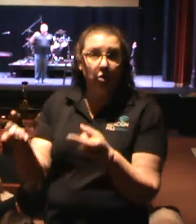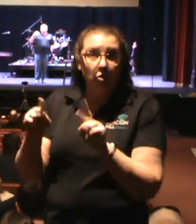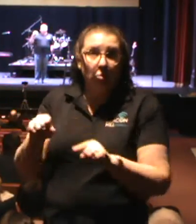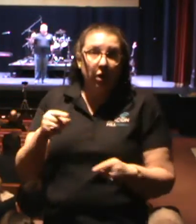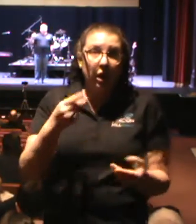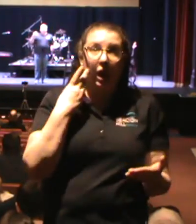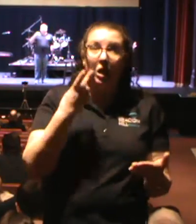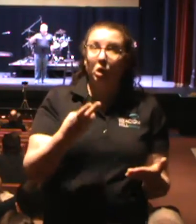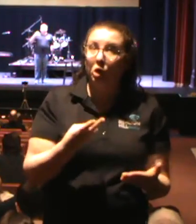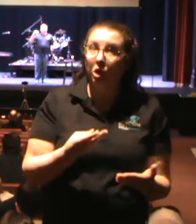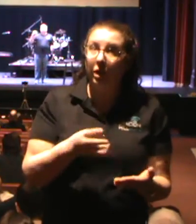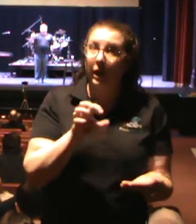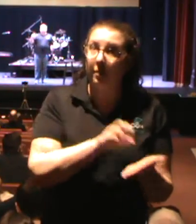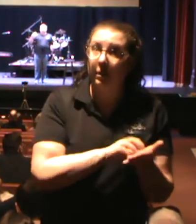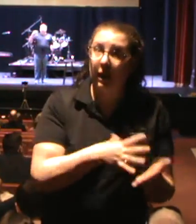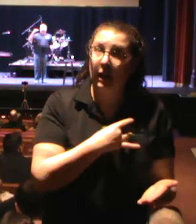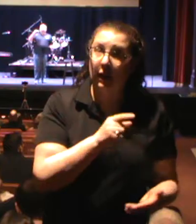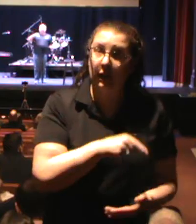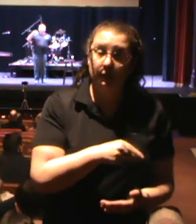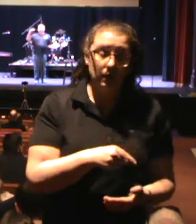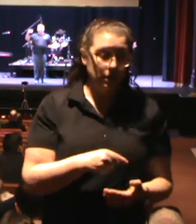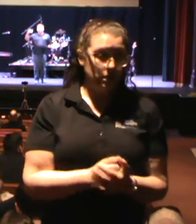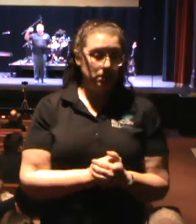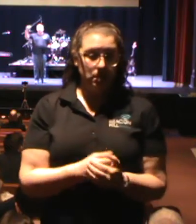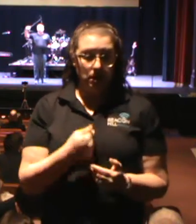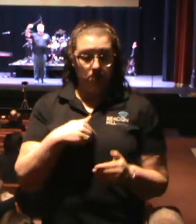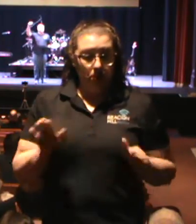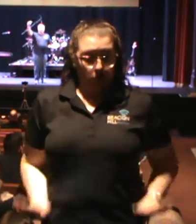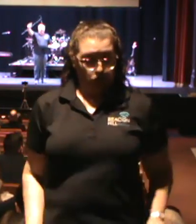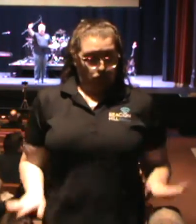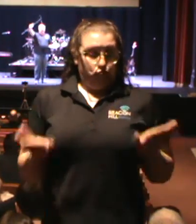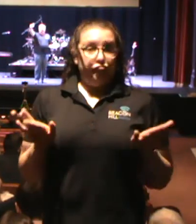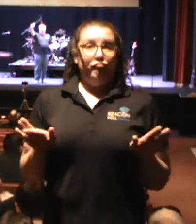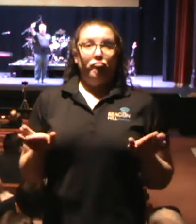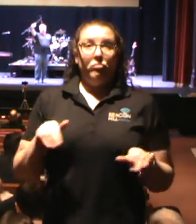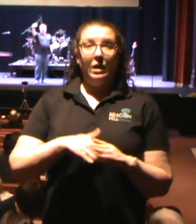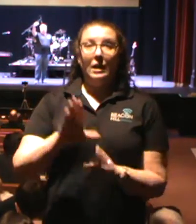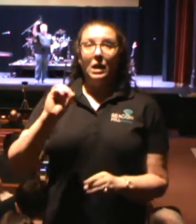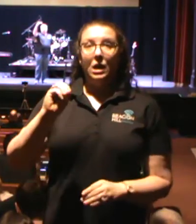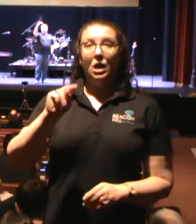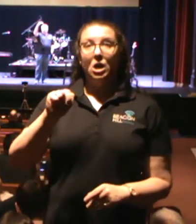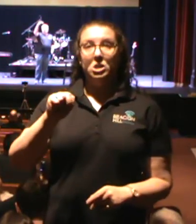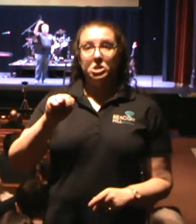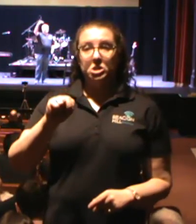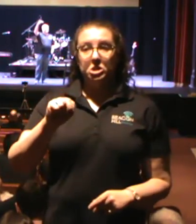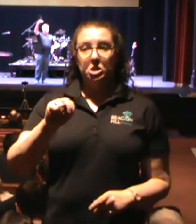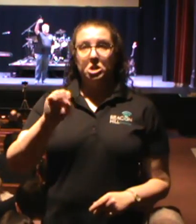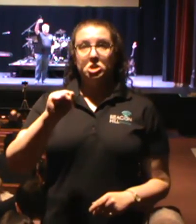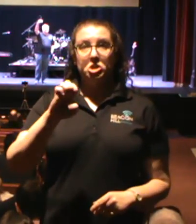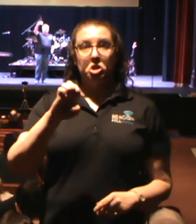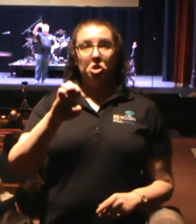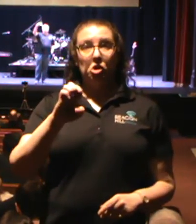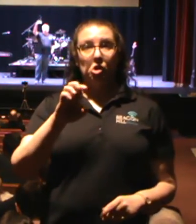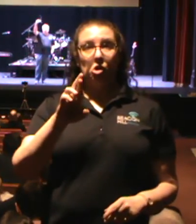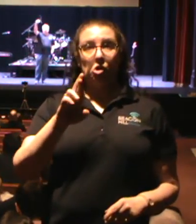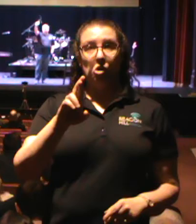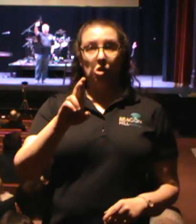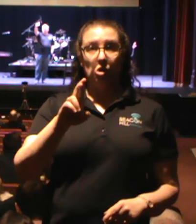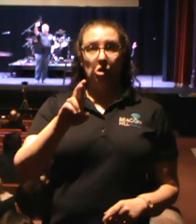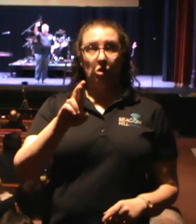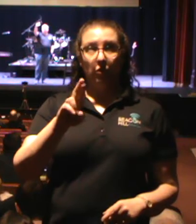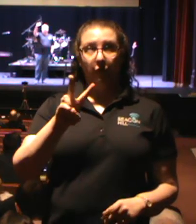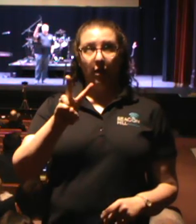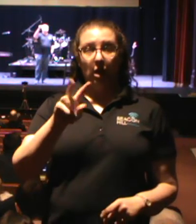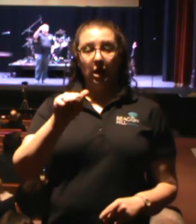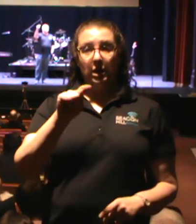ultra-conservative Southern Baptist church, I've had some preconceived ideas about what a deacon is and what they